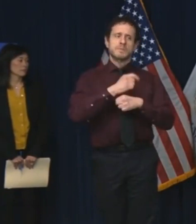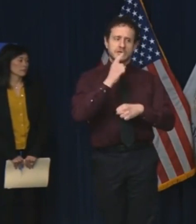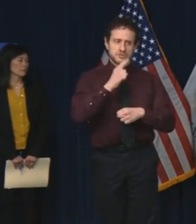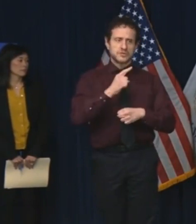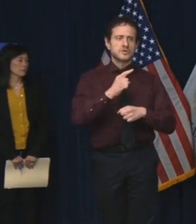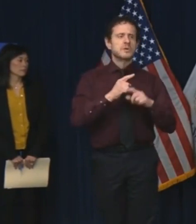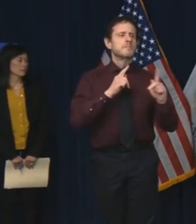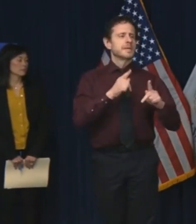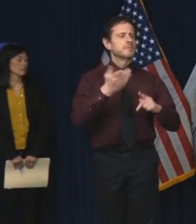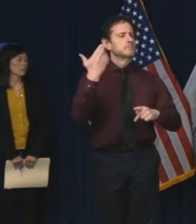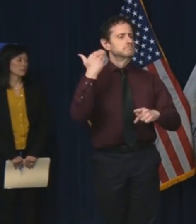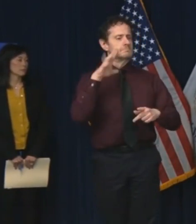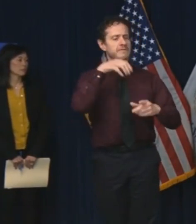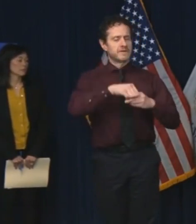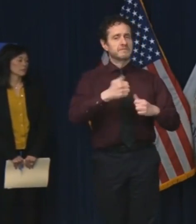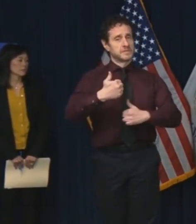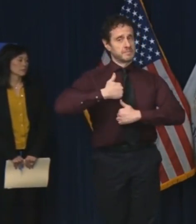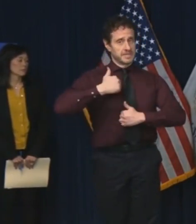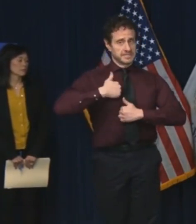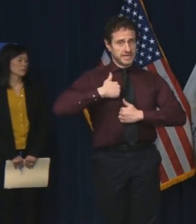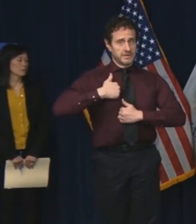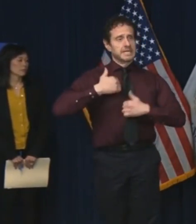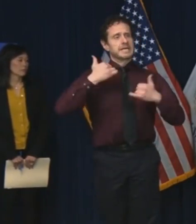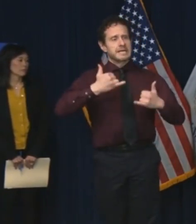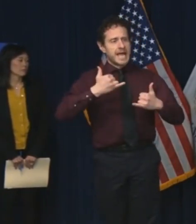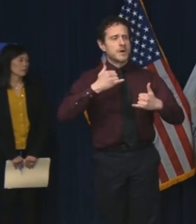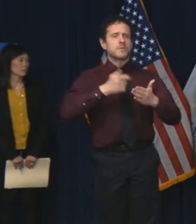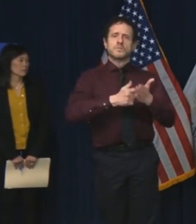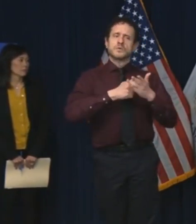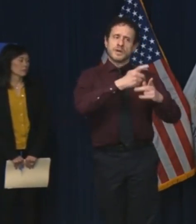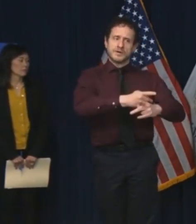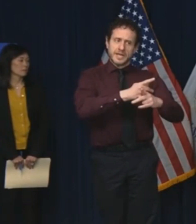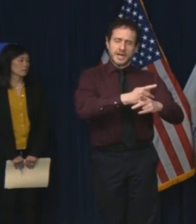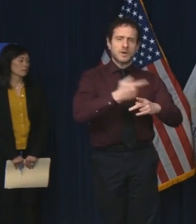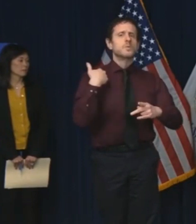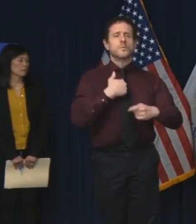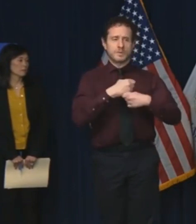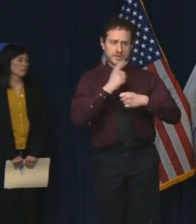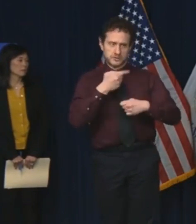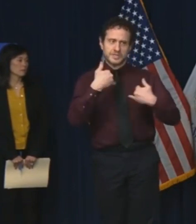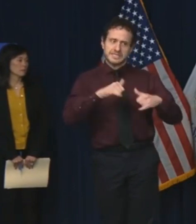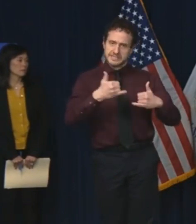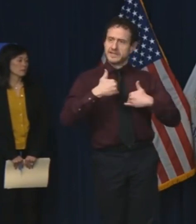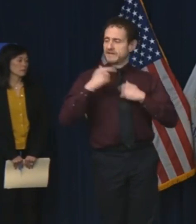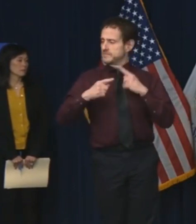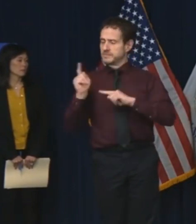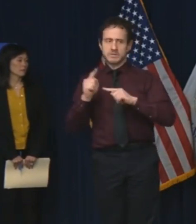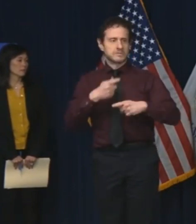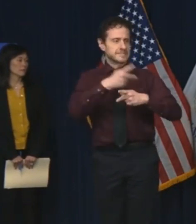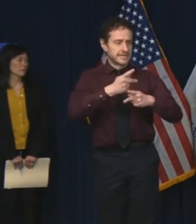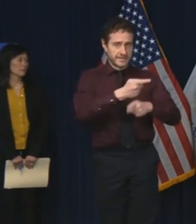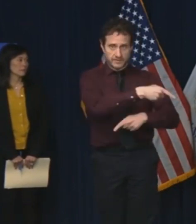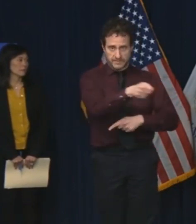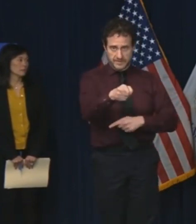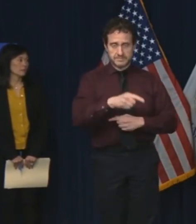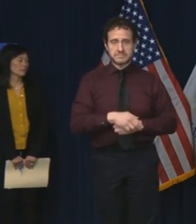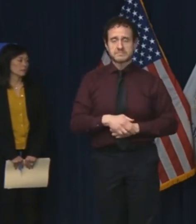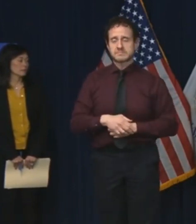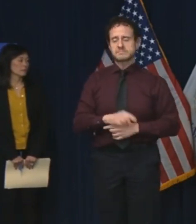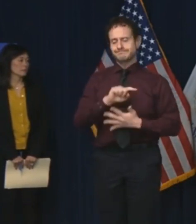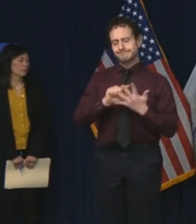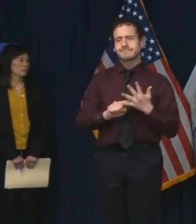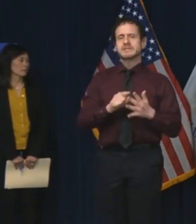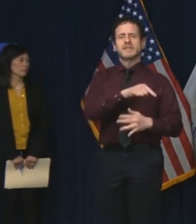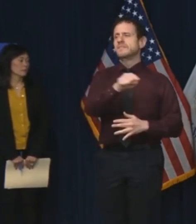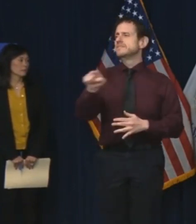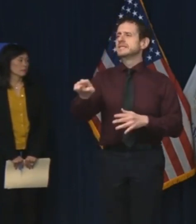heroes receive the care that they deserve. I want to express my gratitude to these state workers who have made public